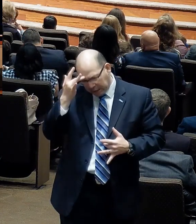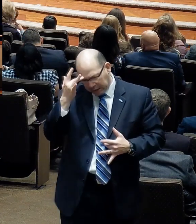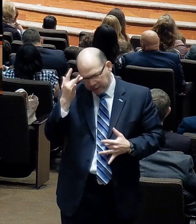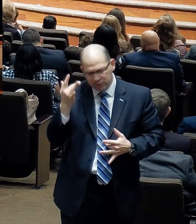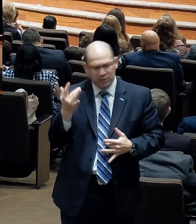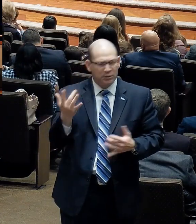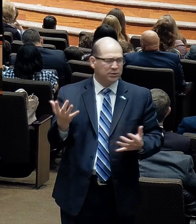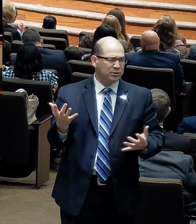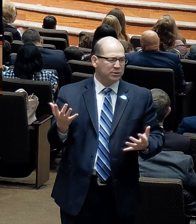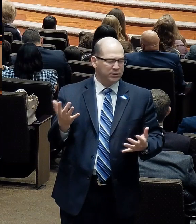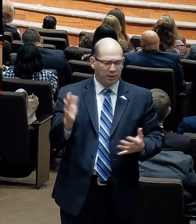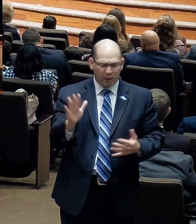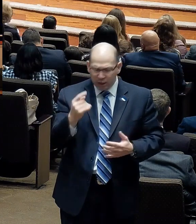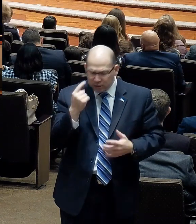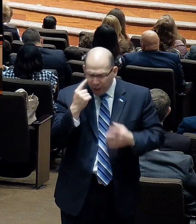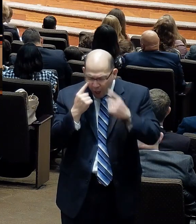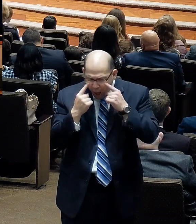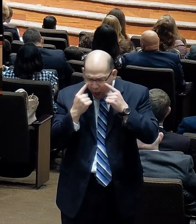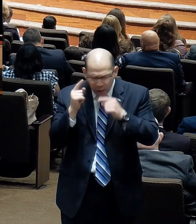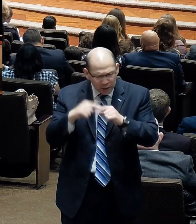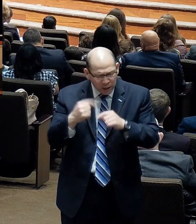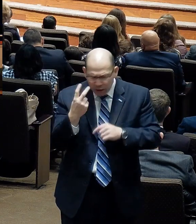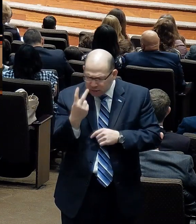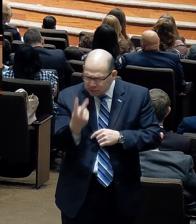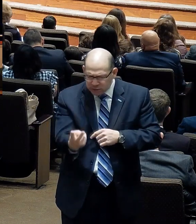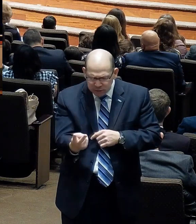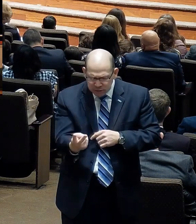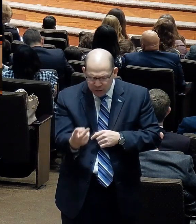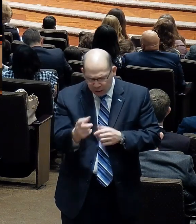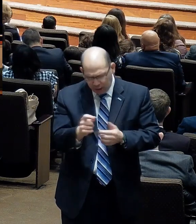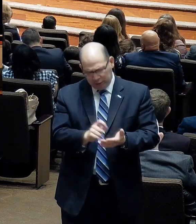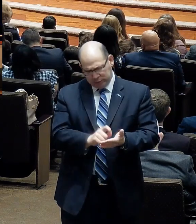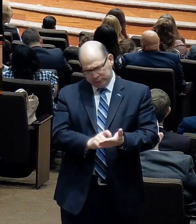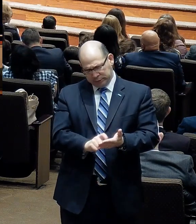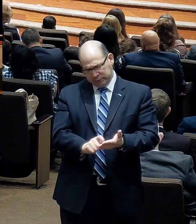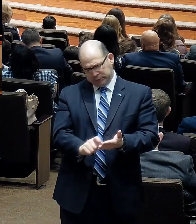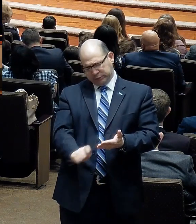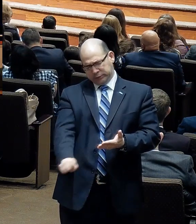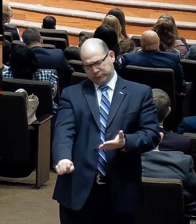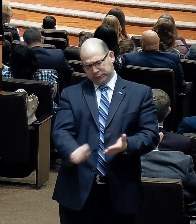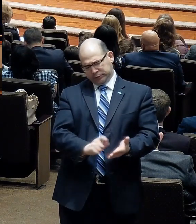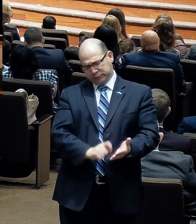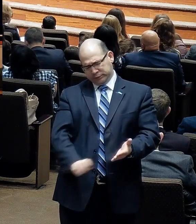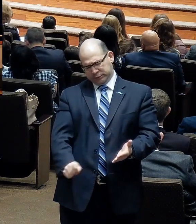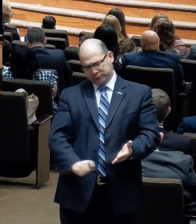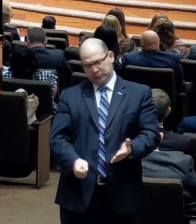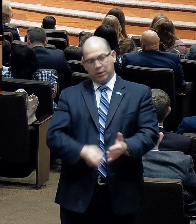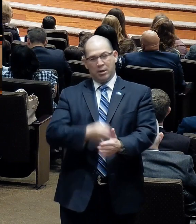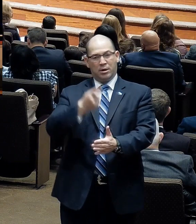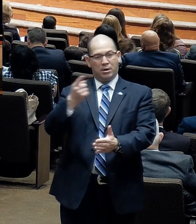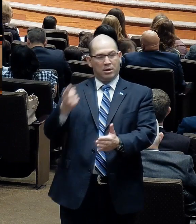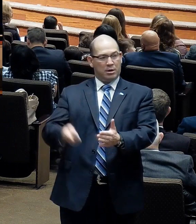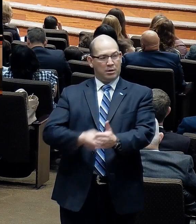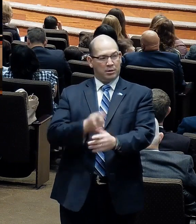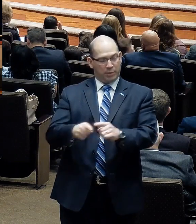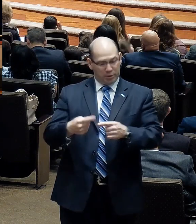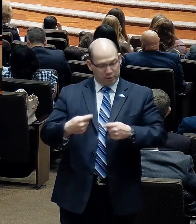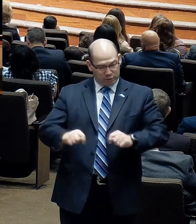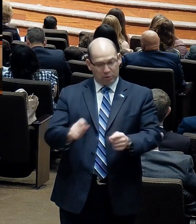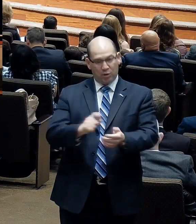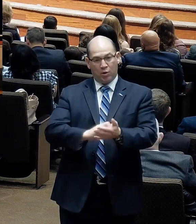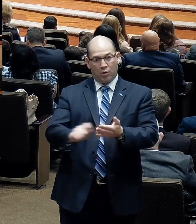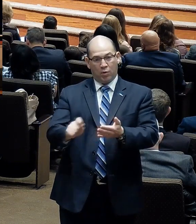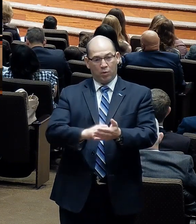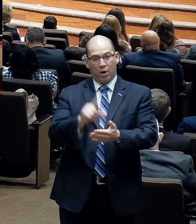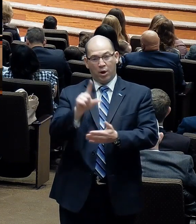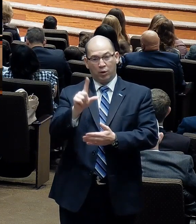eyesight was so wretched that he could scrawl only a few gigantic words on a manuscript, yet he contrived to write 20 magnificent volumes